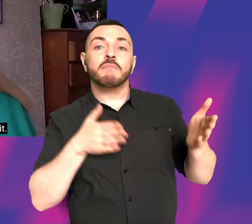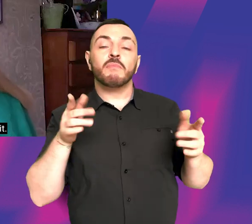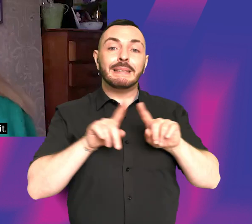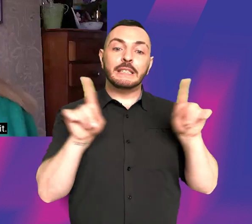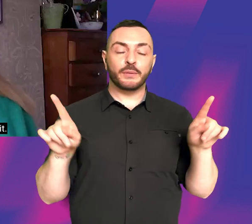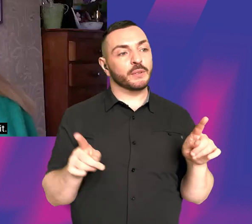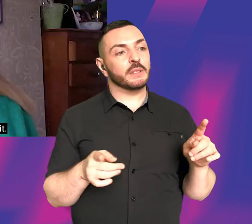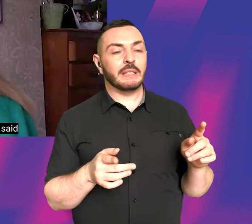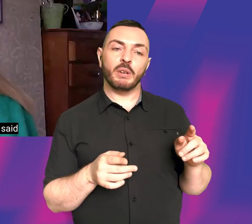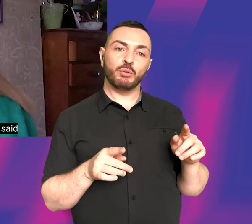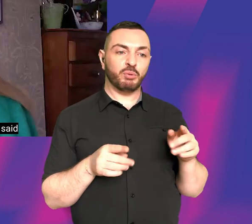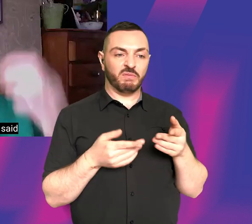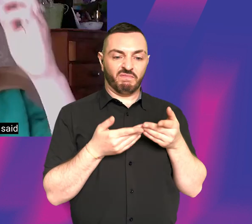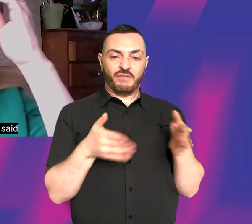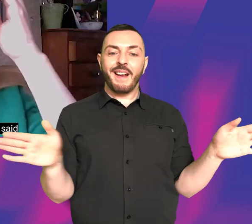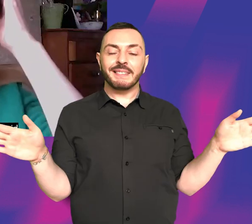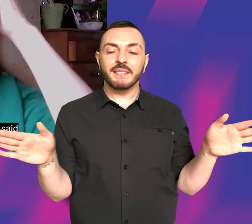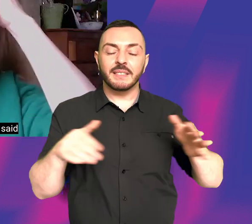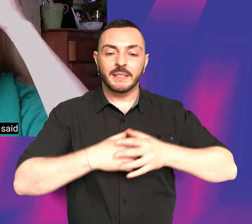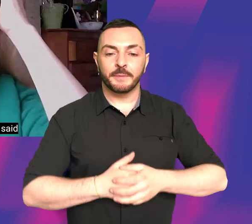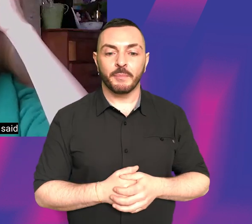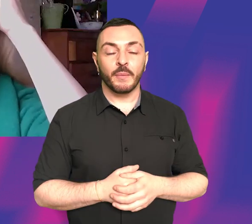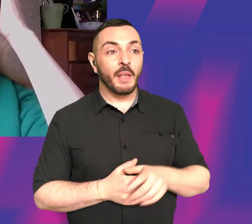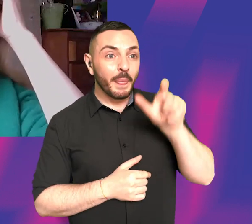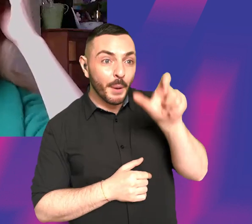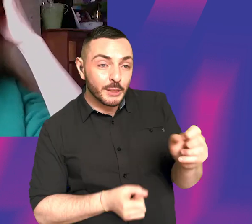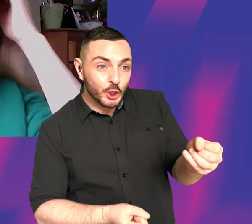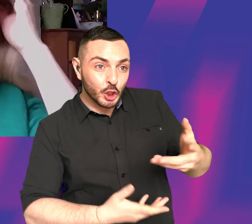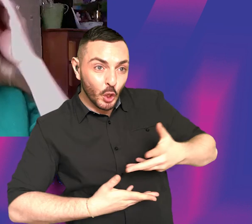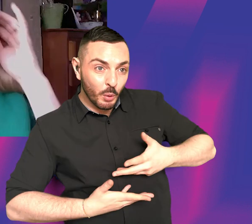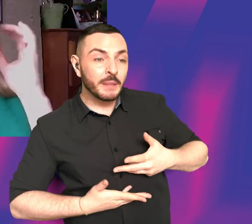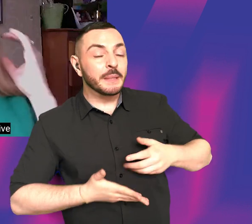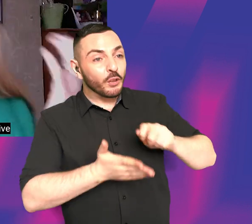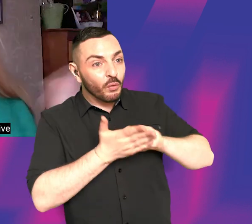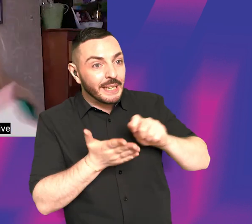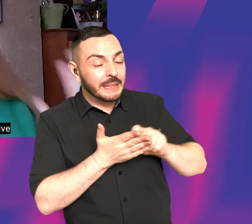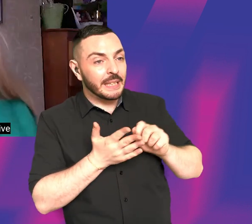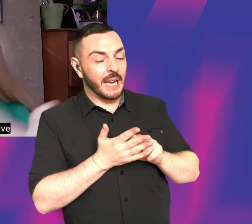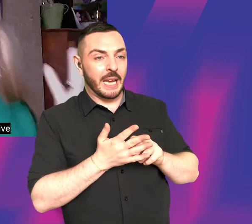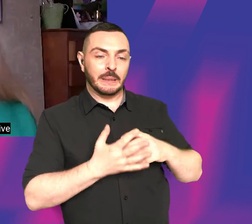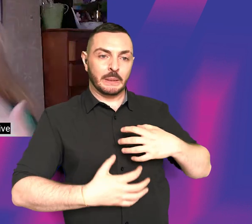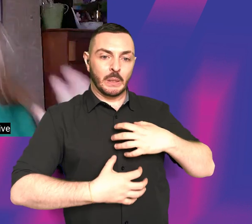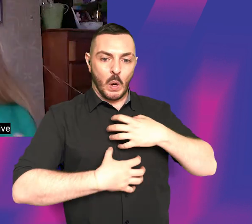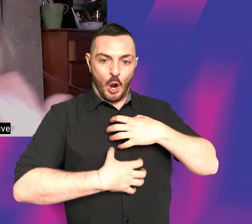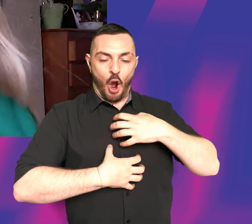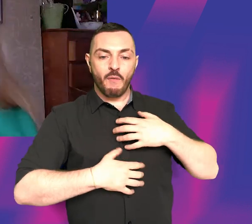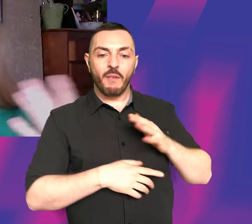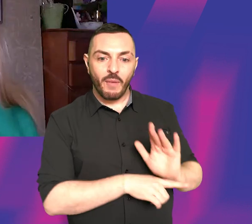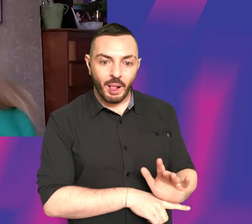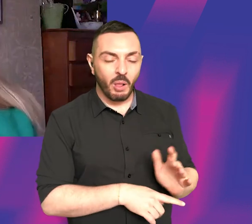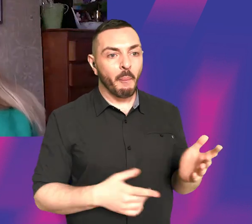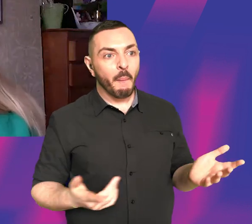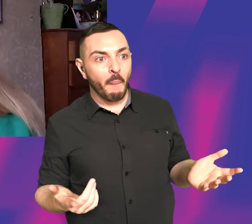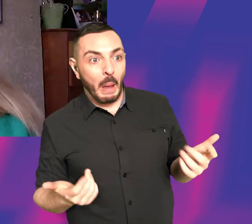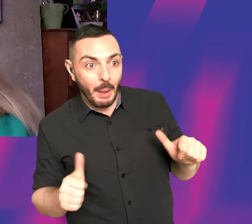and like diversifying a bit. And that was when I, somebody actually said to me, have you tried writing a horror film? And by then I was much more receptive to